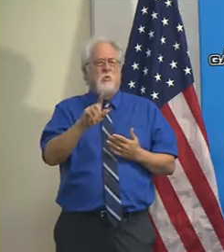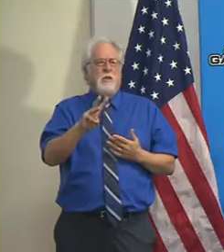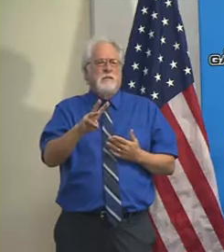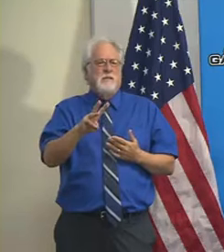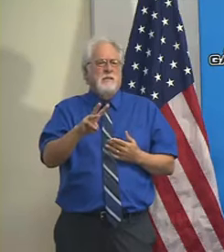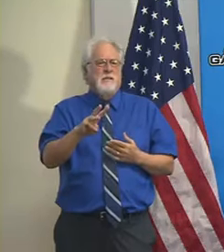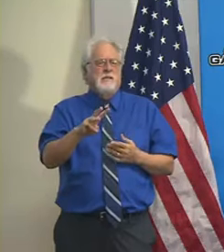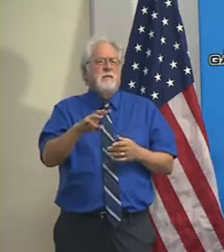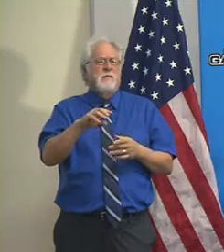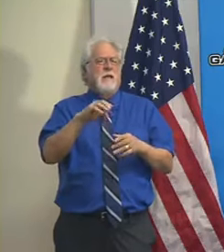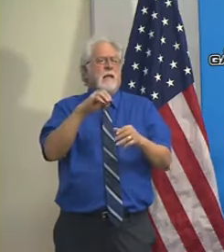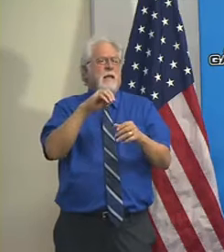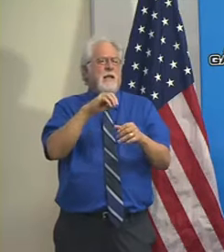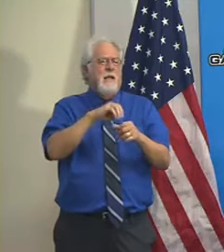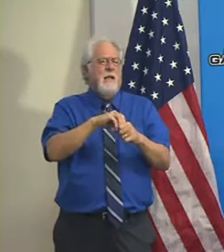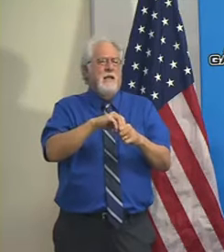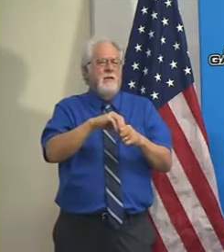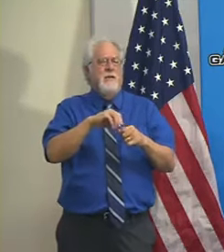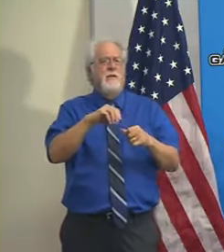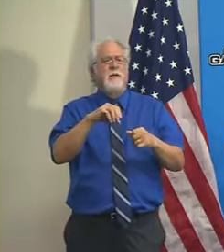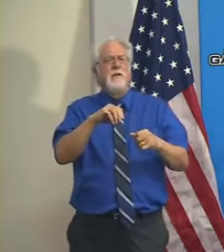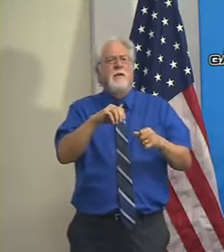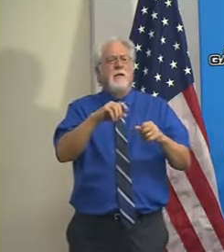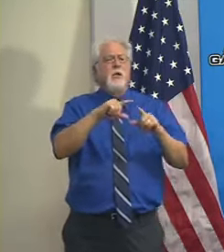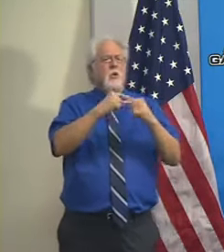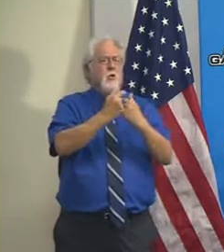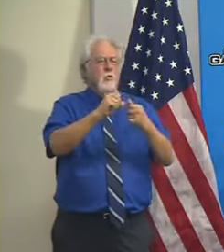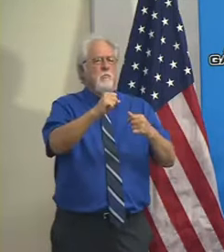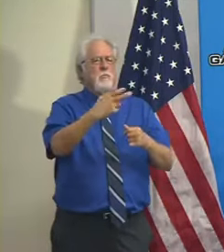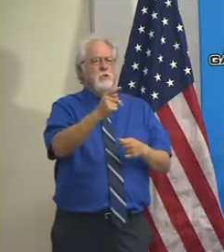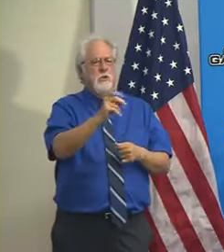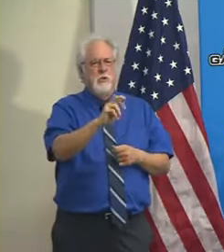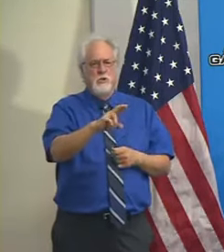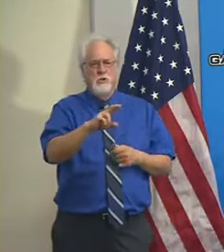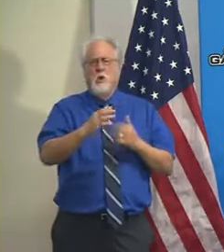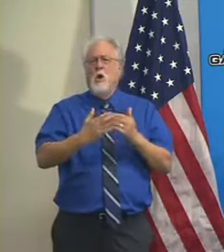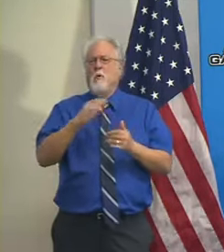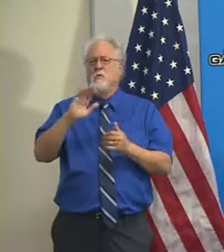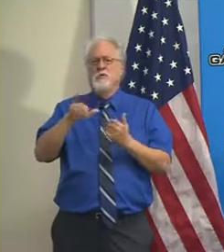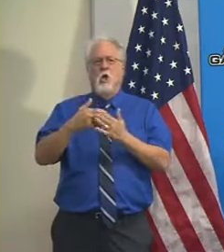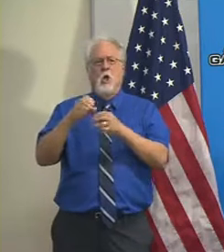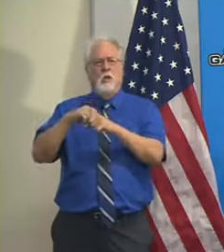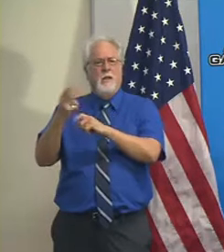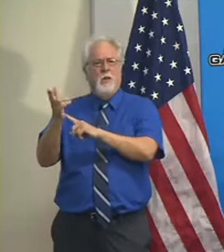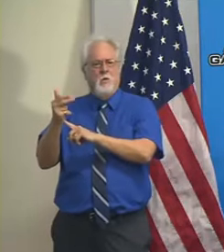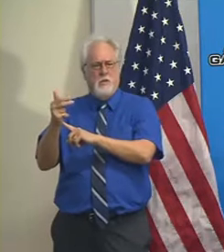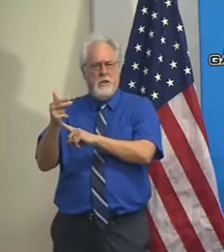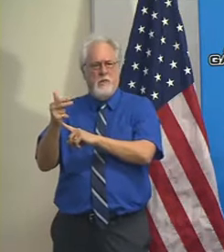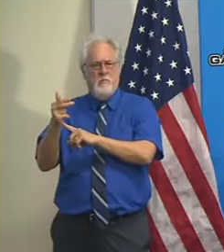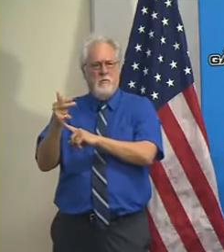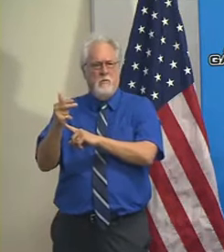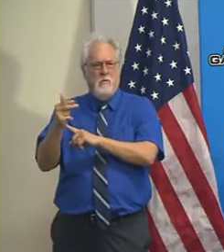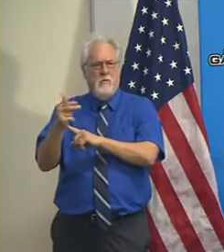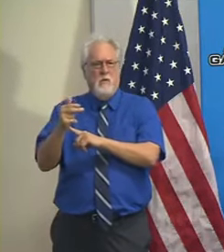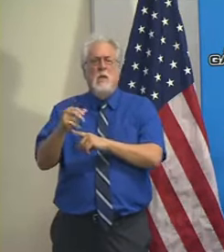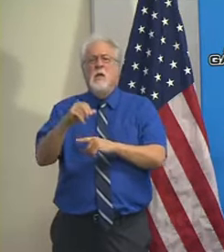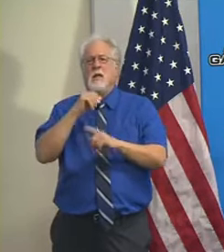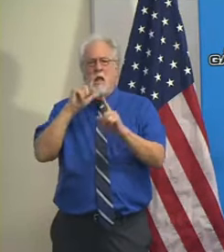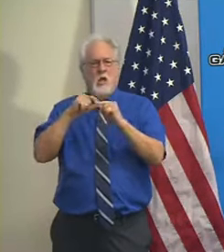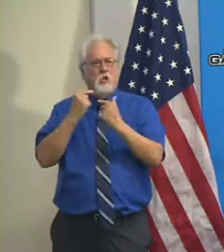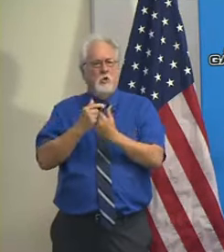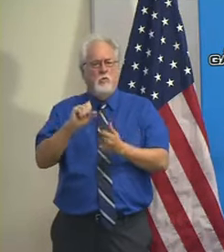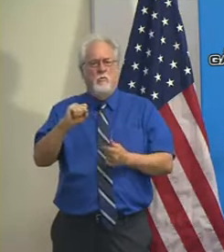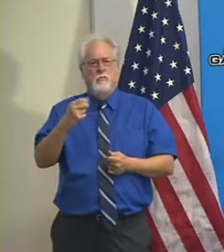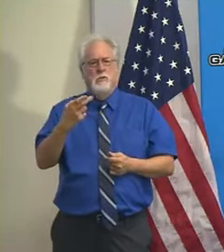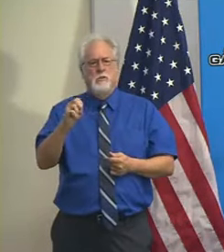sheltering. And that was an awkward way to say it. Almost all 13,000 are in the hotel shelters, non-congregate